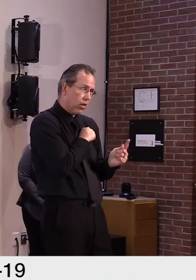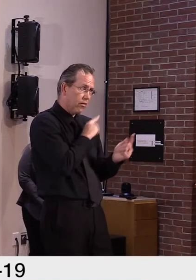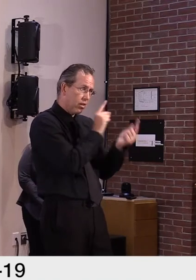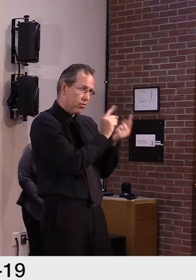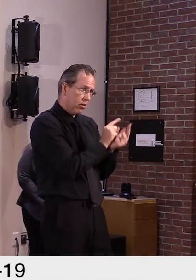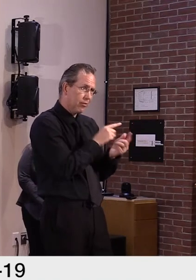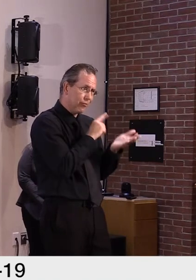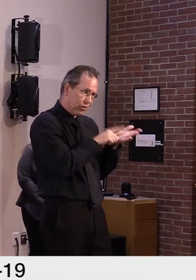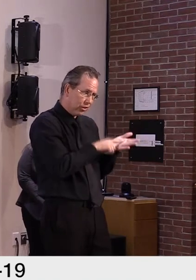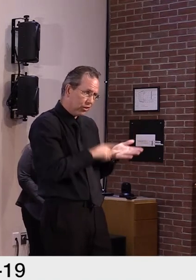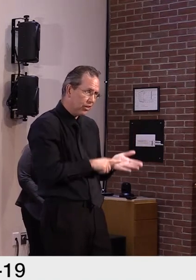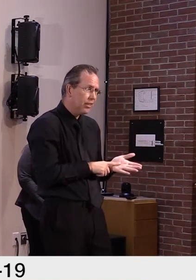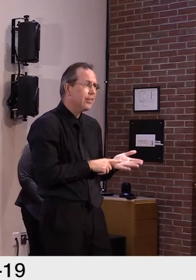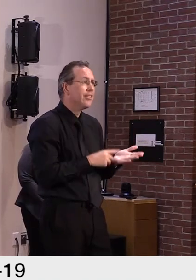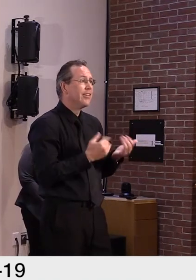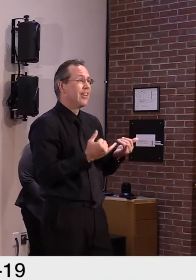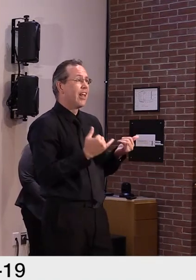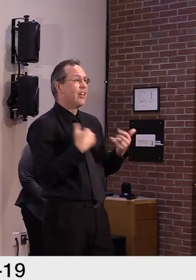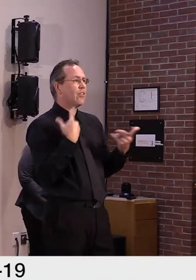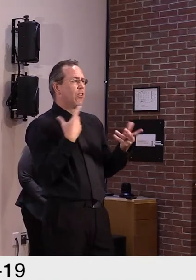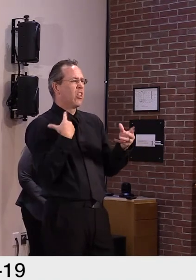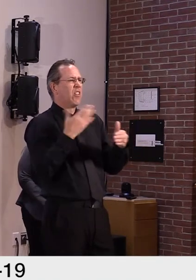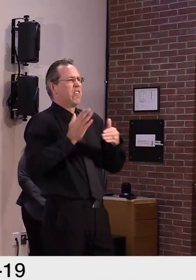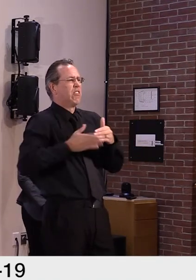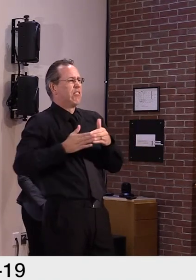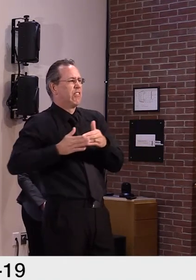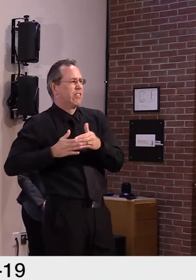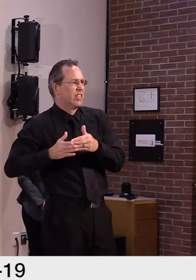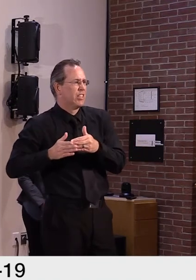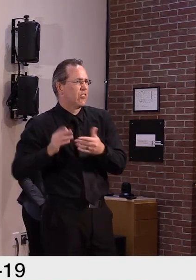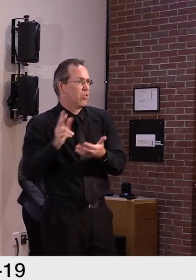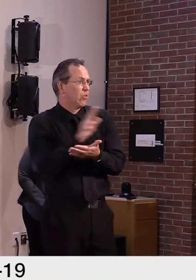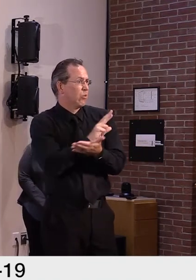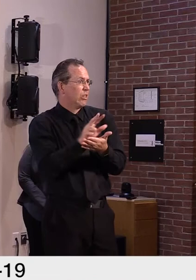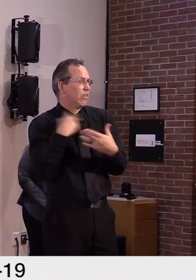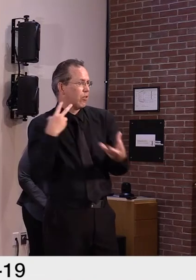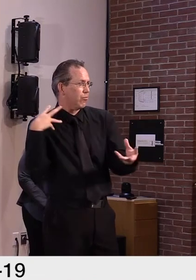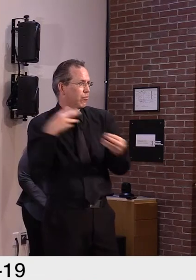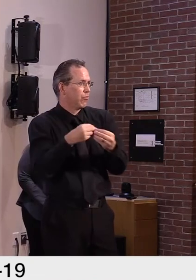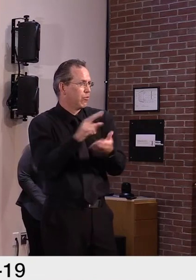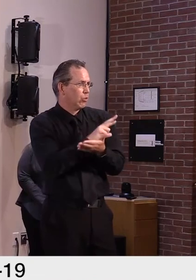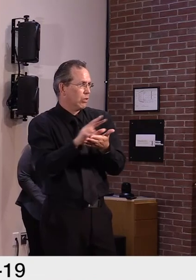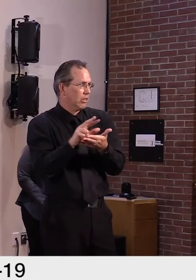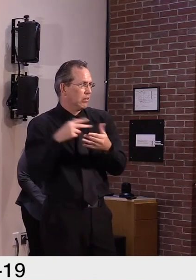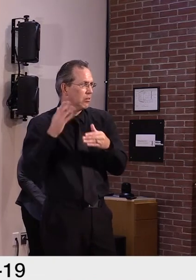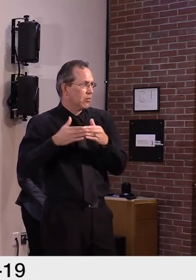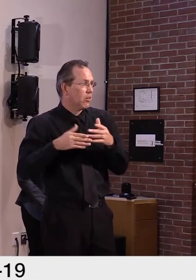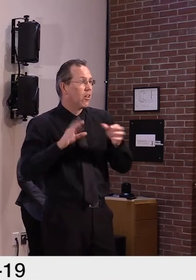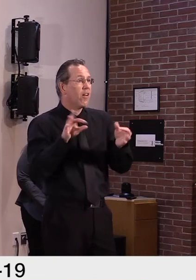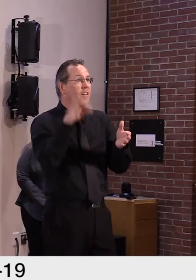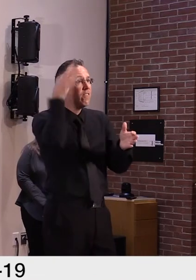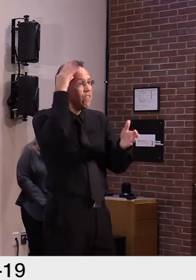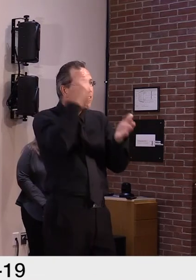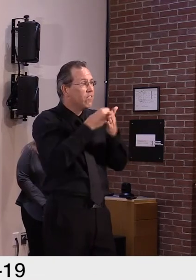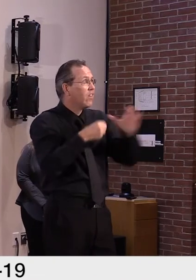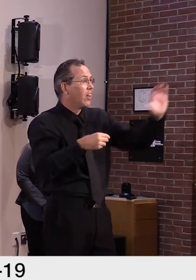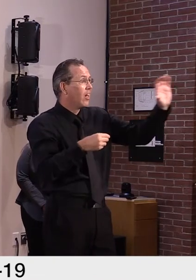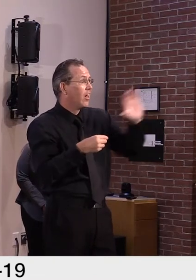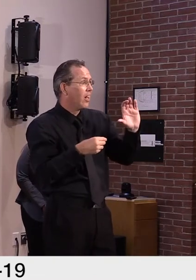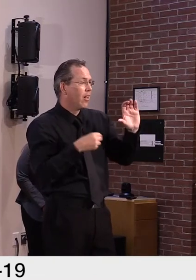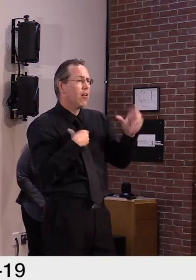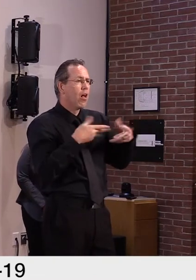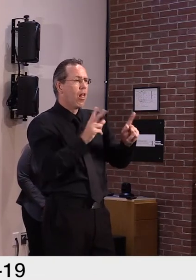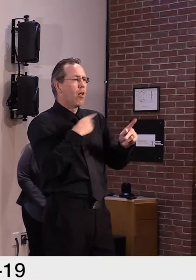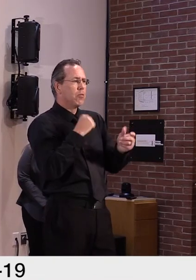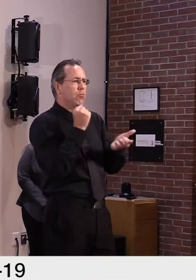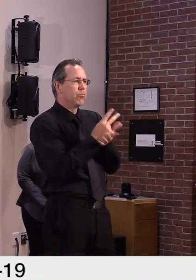weeks. Uh, and, uh, we've received approval from the federal government, uh, for the second three weeks and are simply waiting on